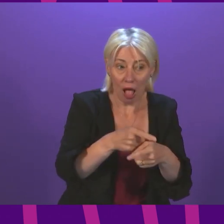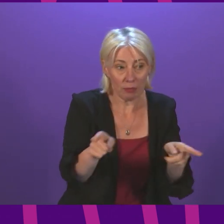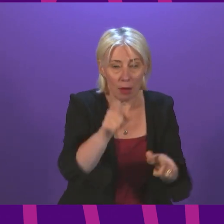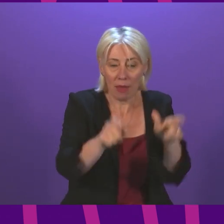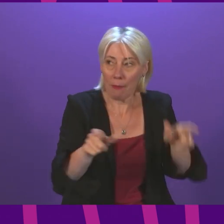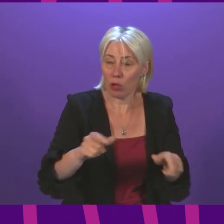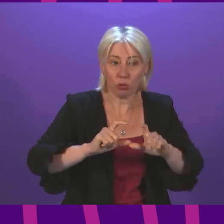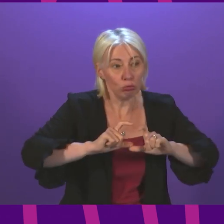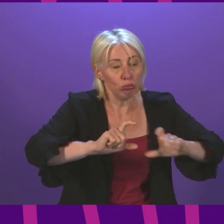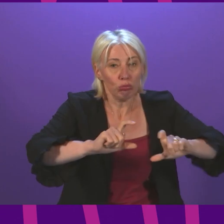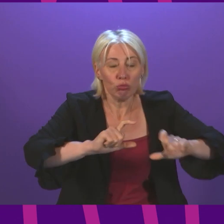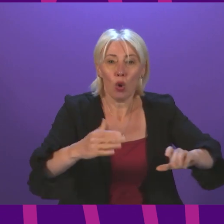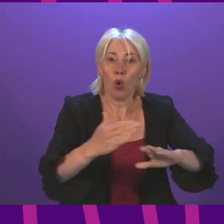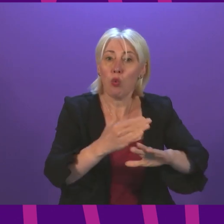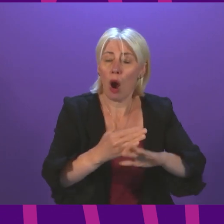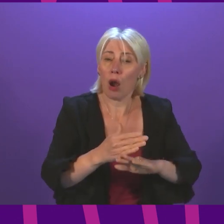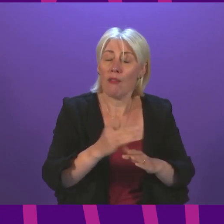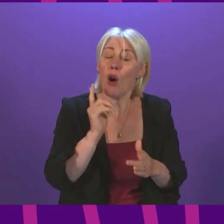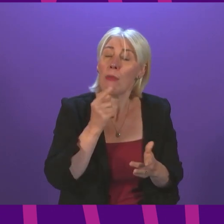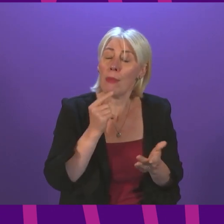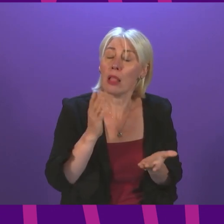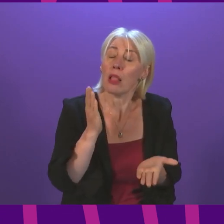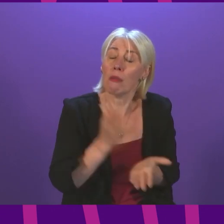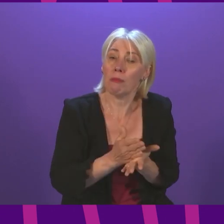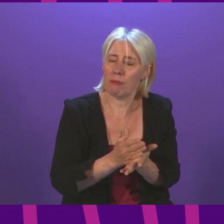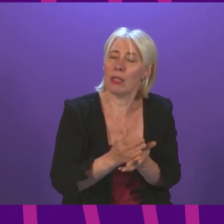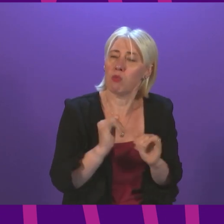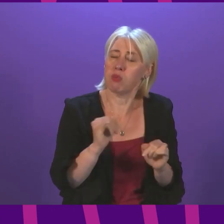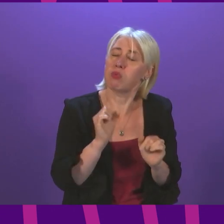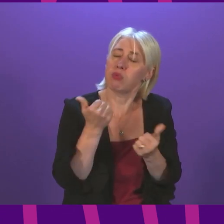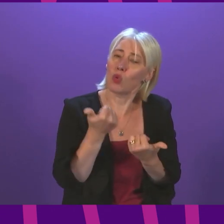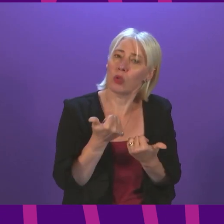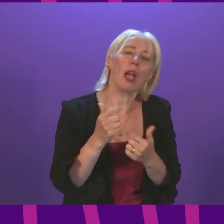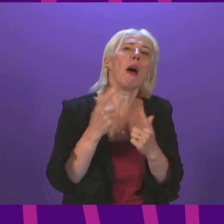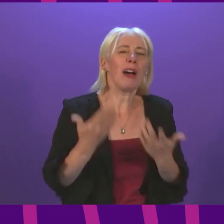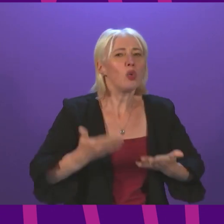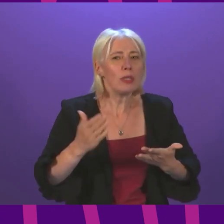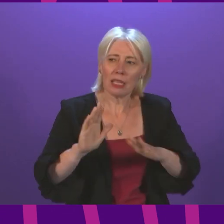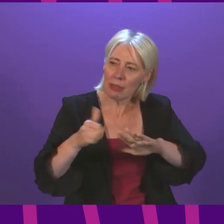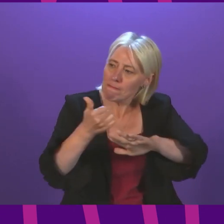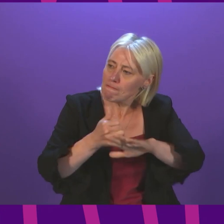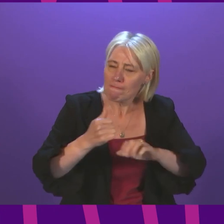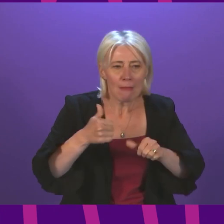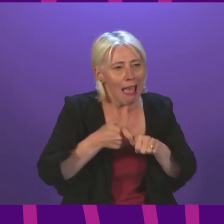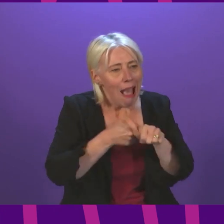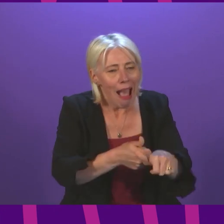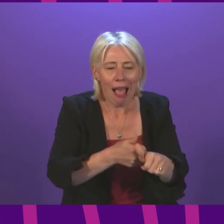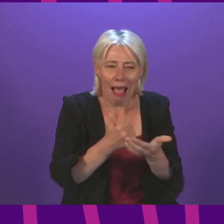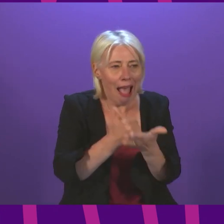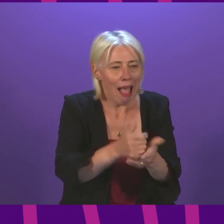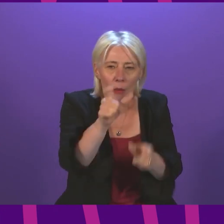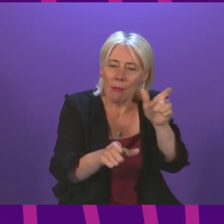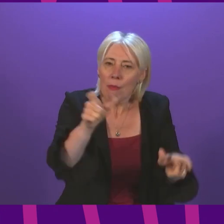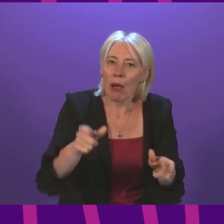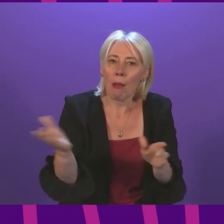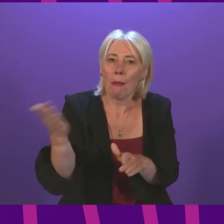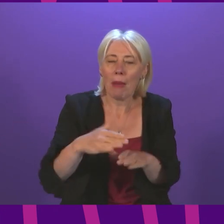actually, for many on low incomes, that has been critical. But to date, we've already seen help put in place to get people back into the workplace. As I was